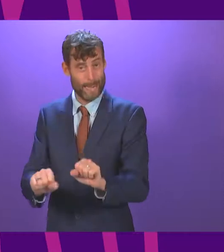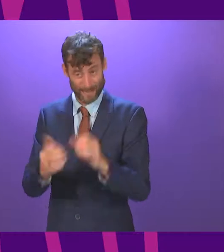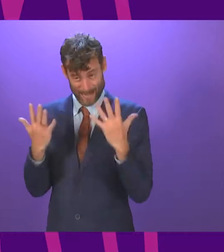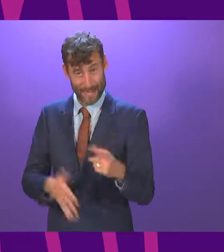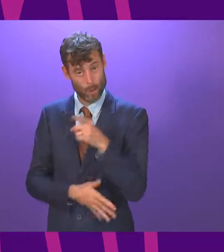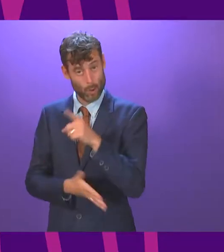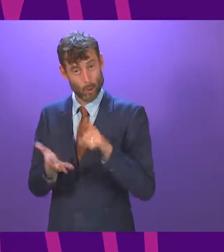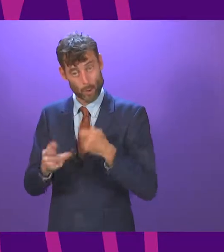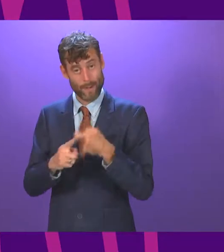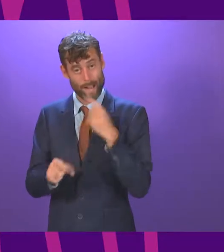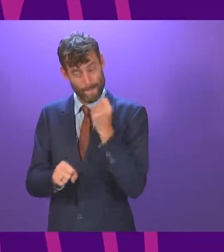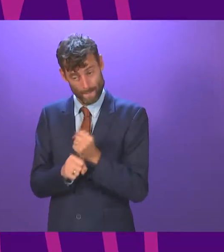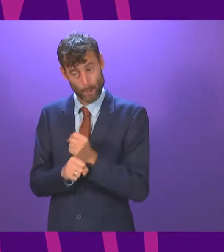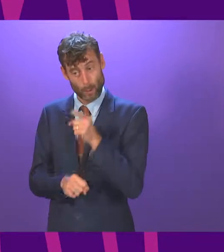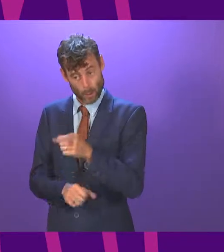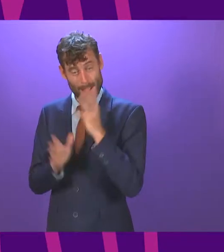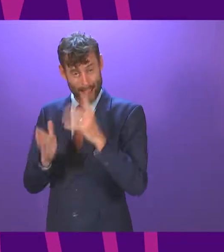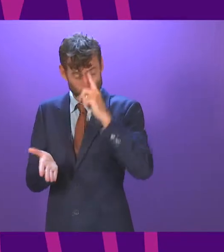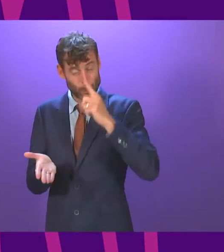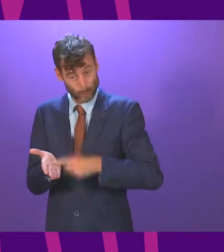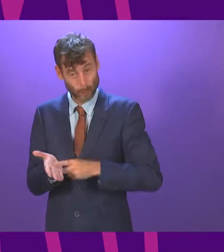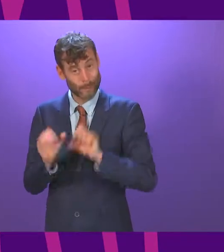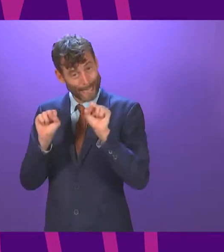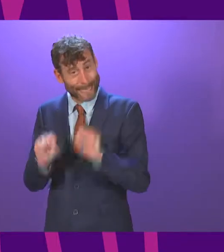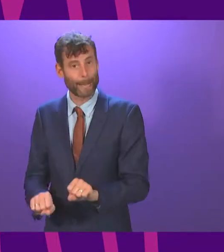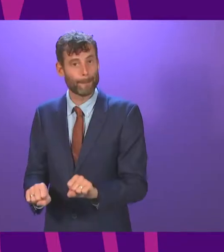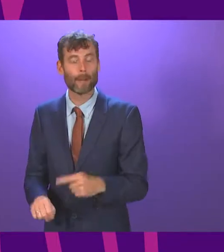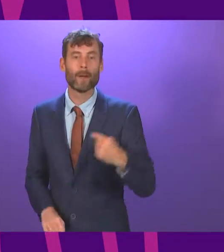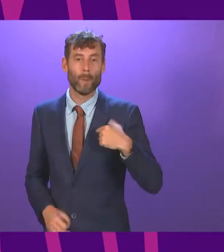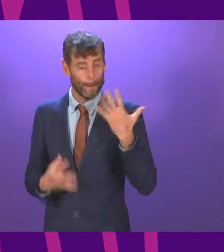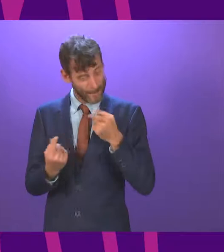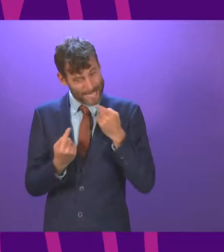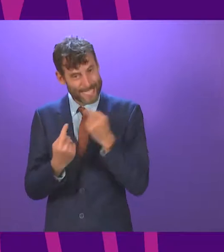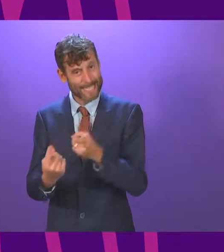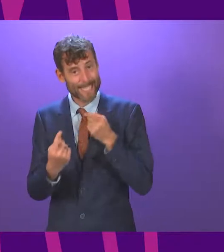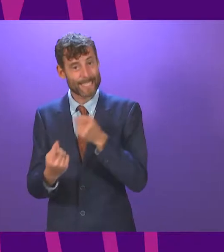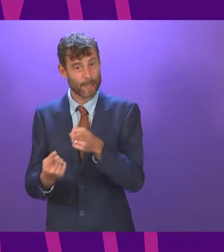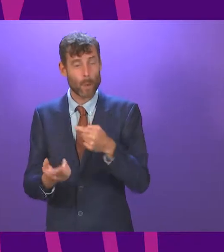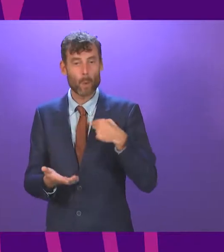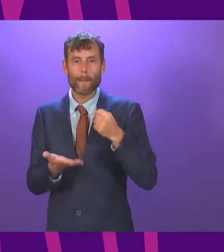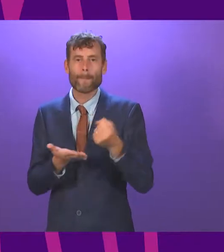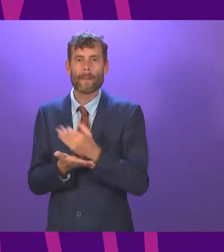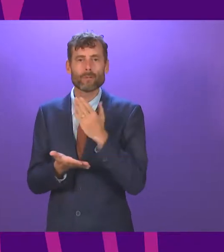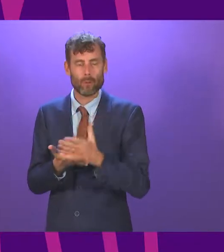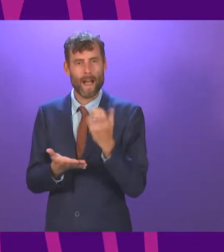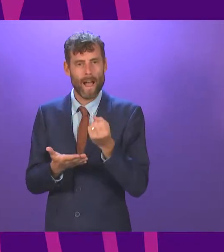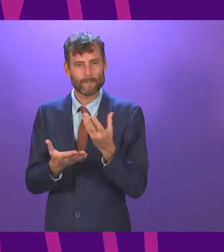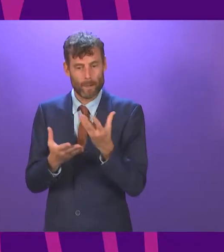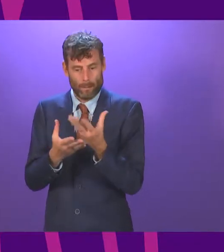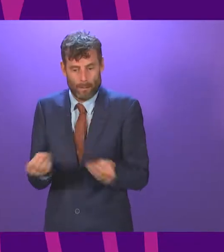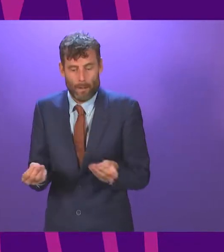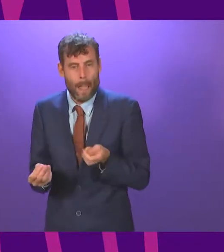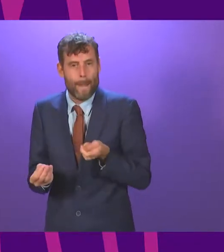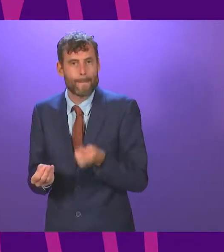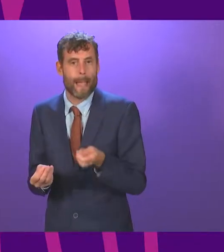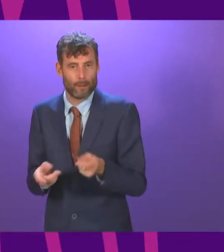Government Ministers just now, which will directly harm them. This Government has taken steps to put in place the bridging payments. We will make as